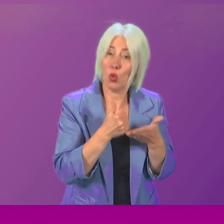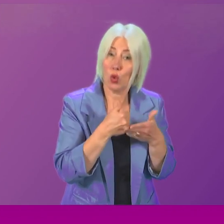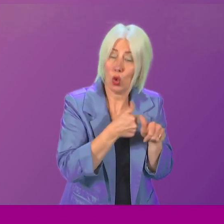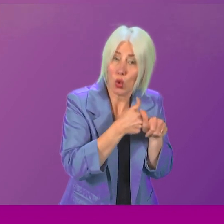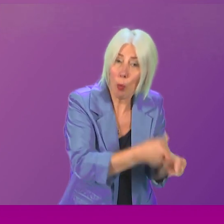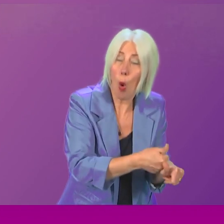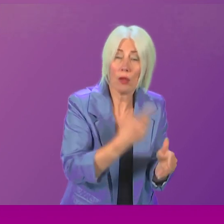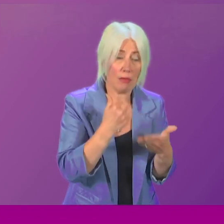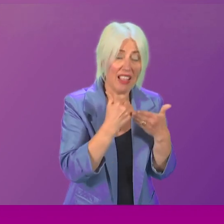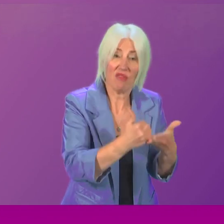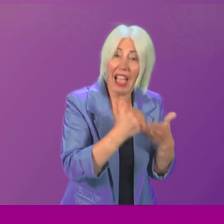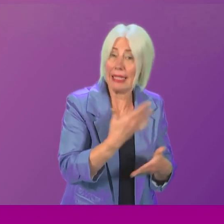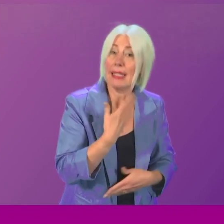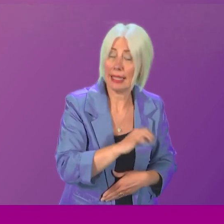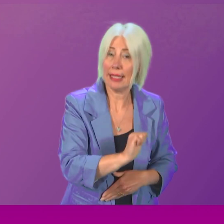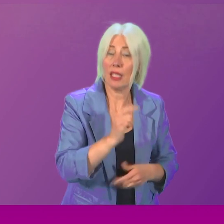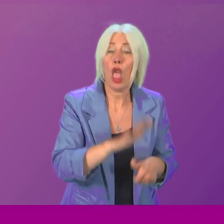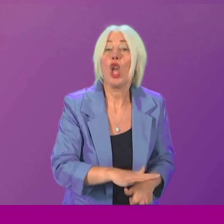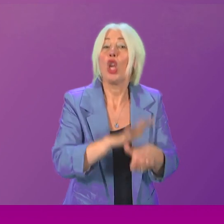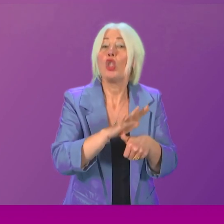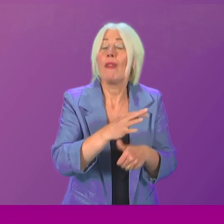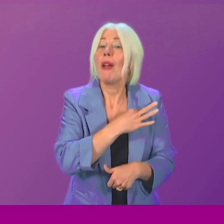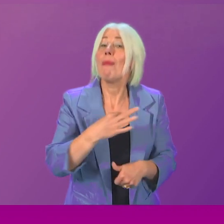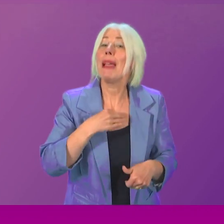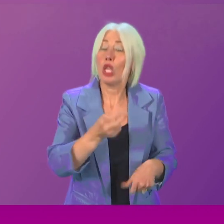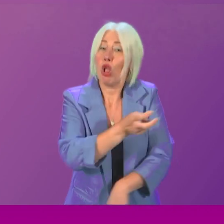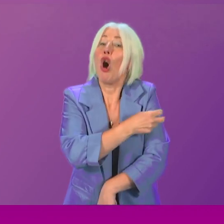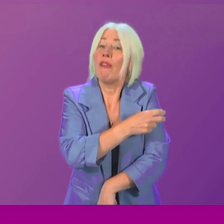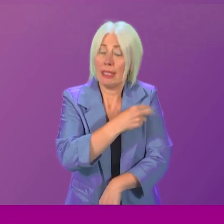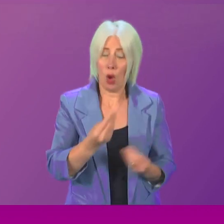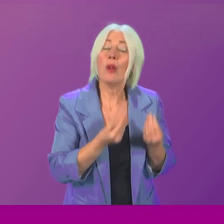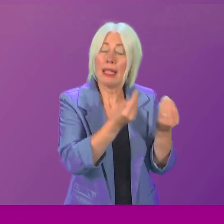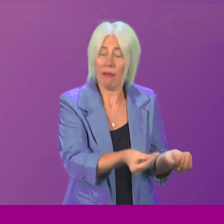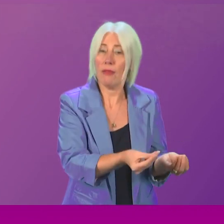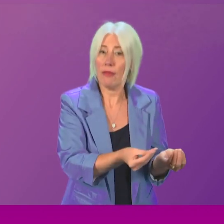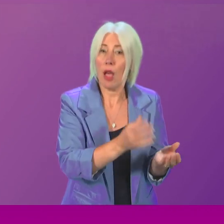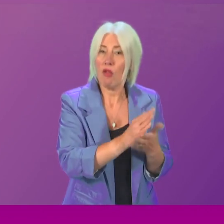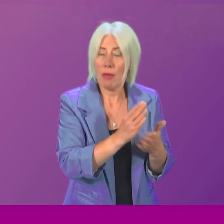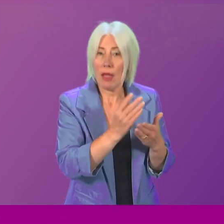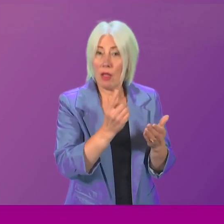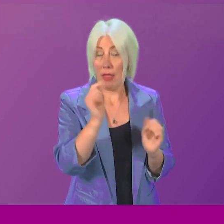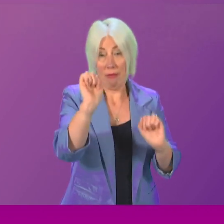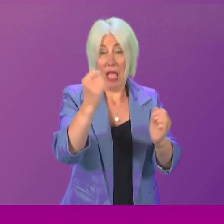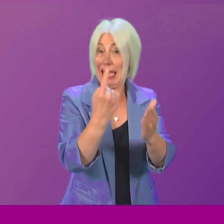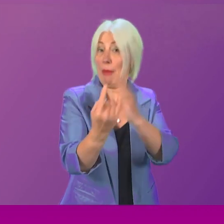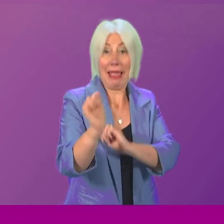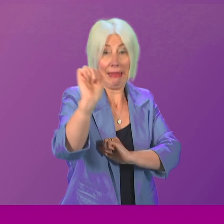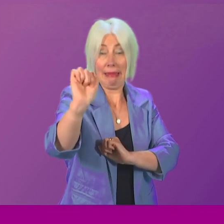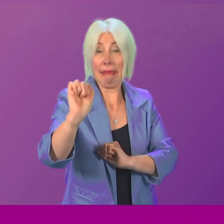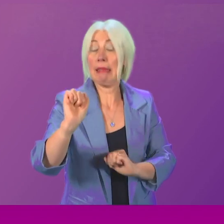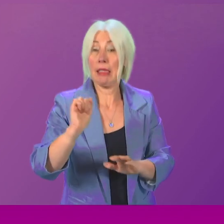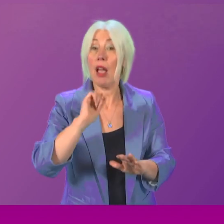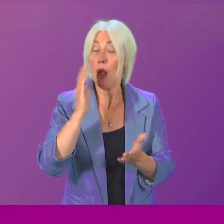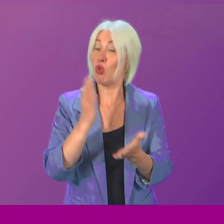that they need. The Chief Medical Officer, of course, will offer such advice always on an independent clinical basis. And I'm sure